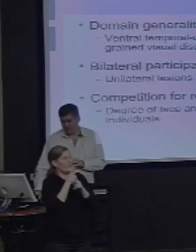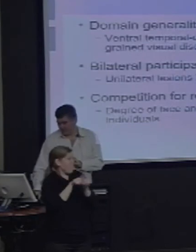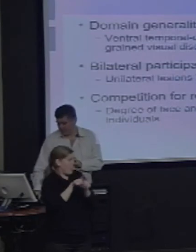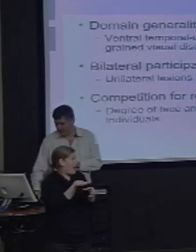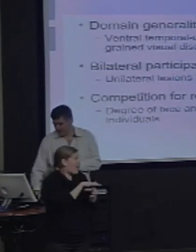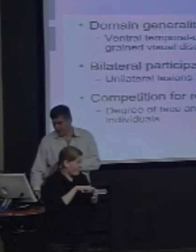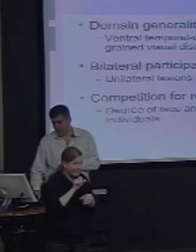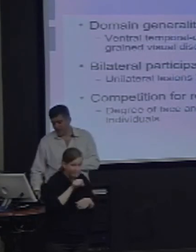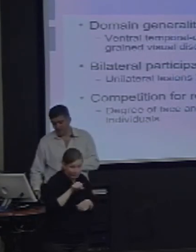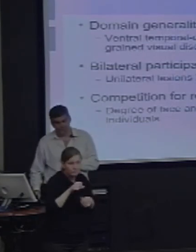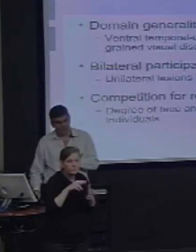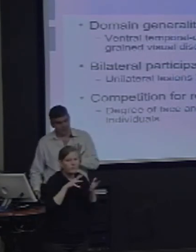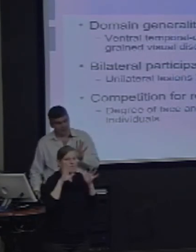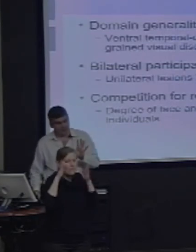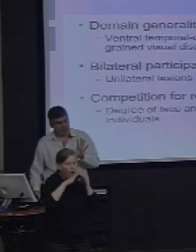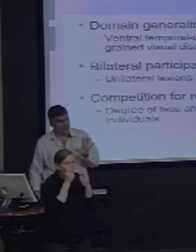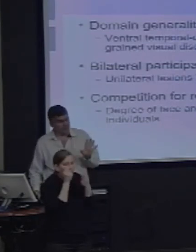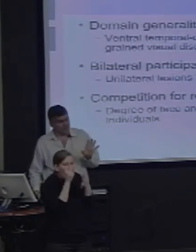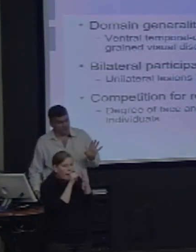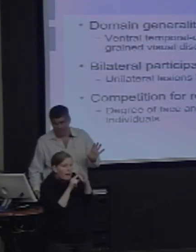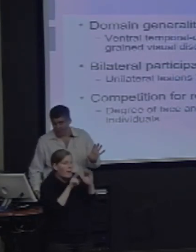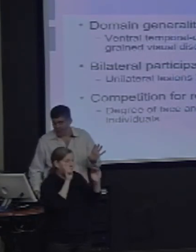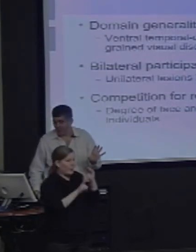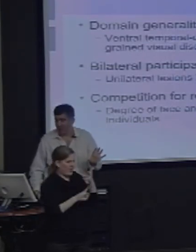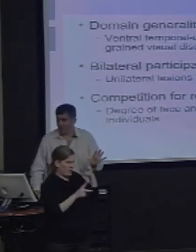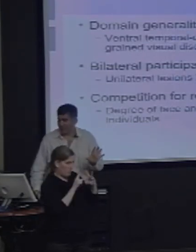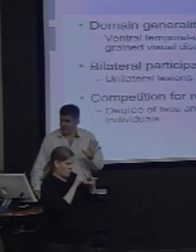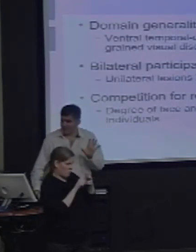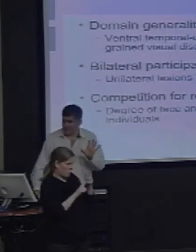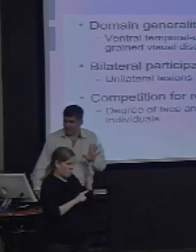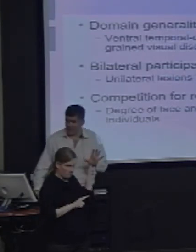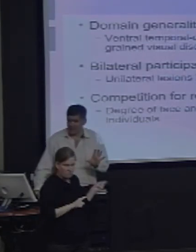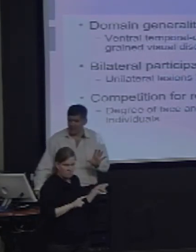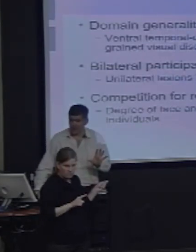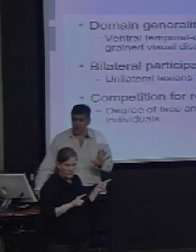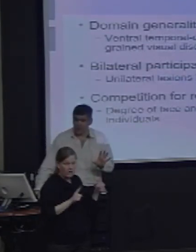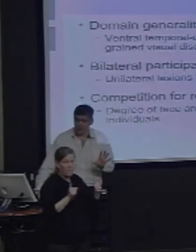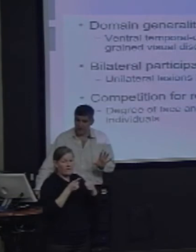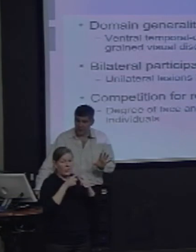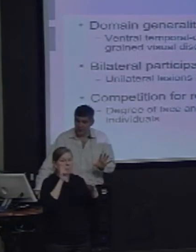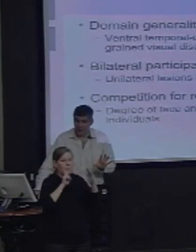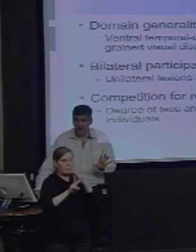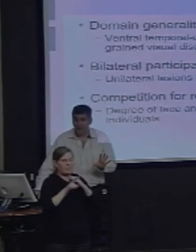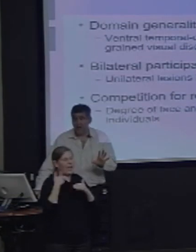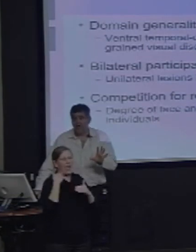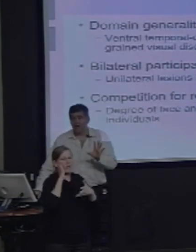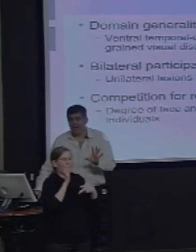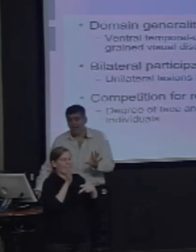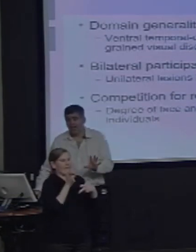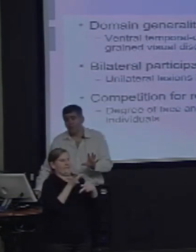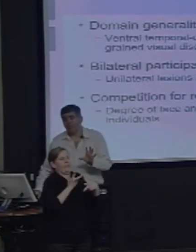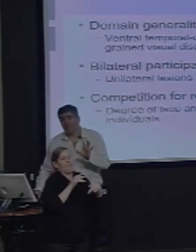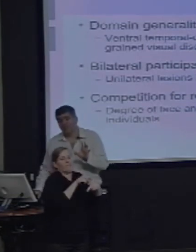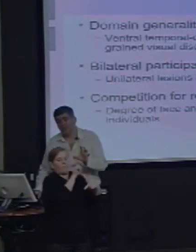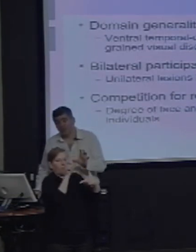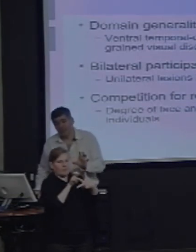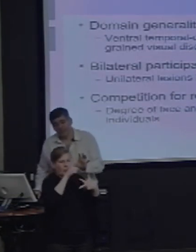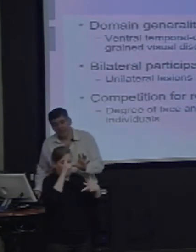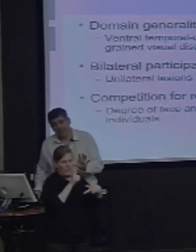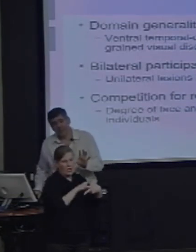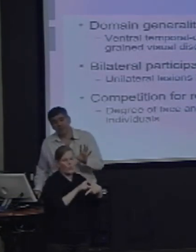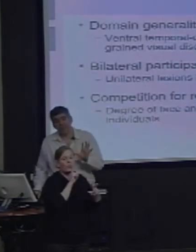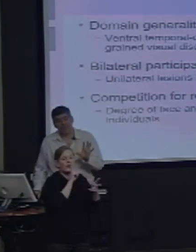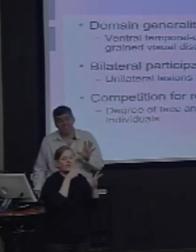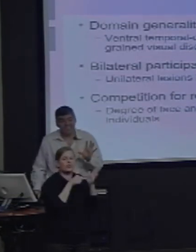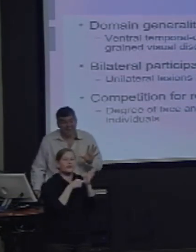In the interest of time, I'm going to skip over the domain generality. It's simply a demonstration of how lesions to the